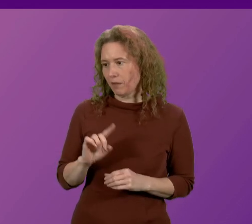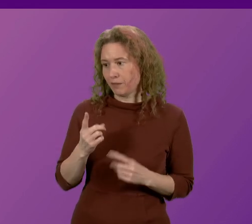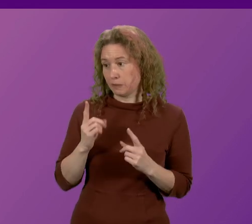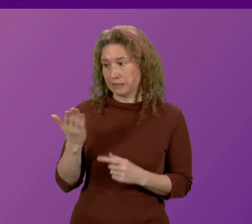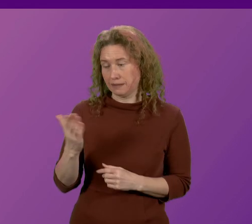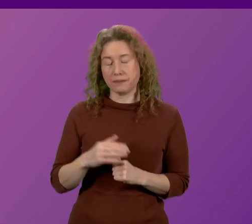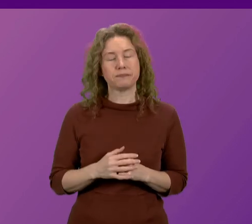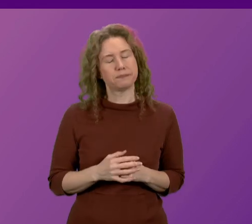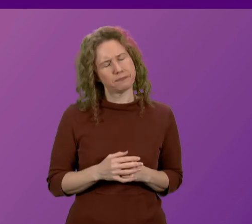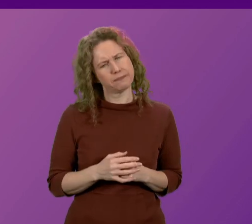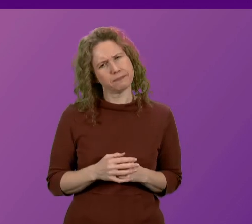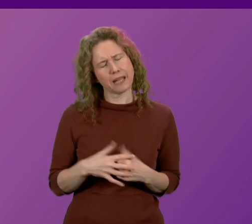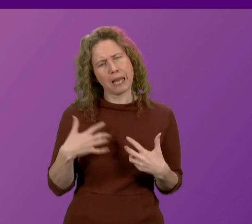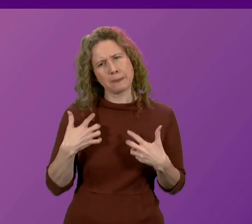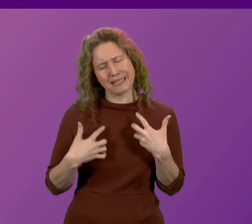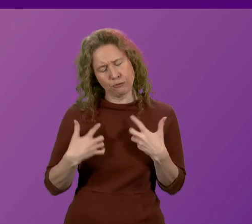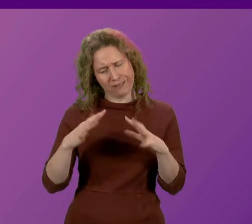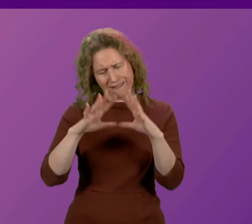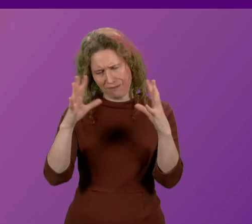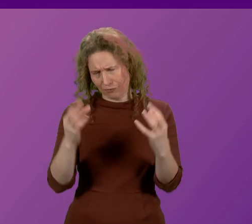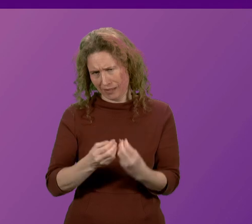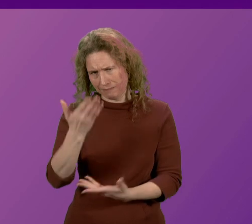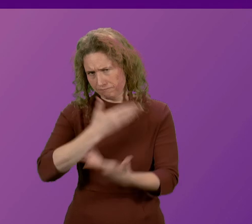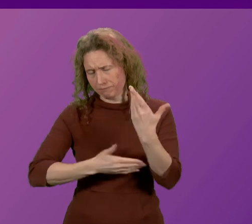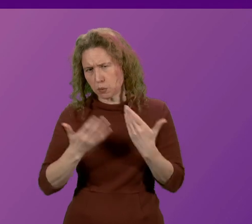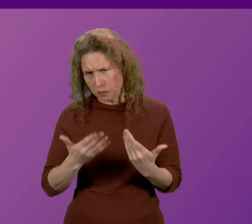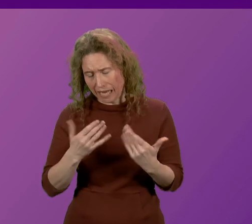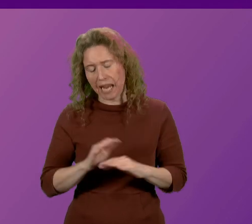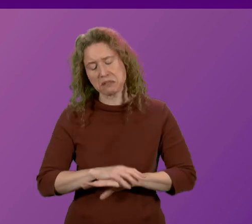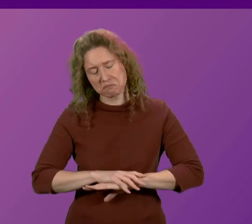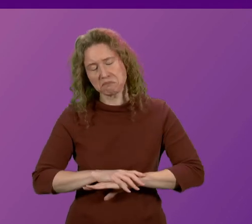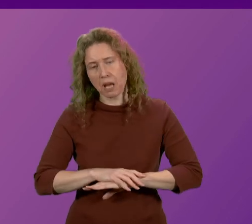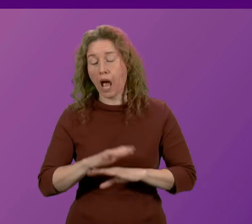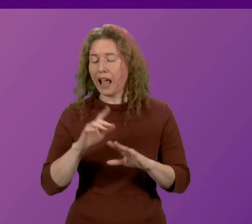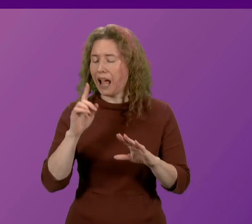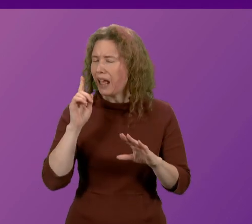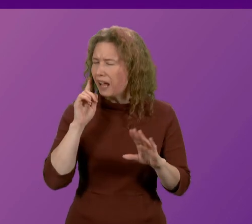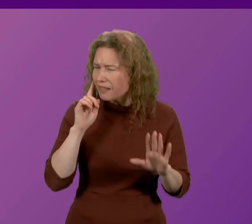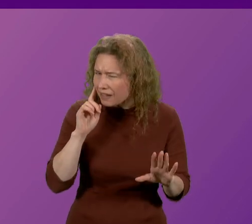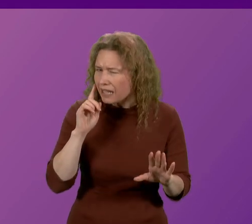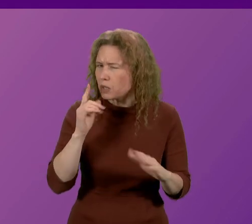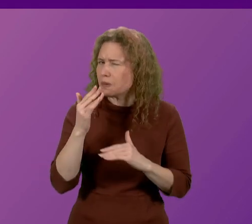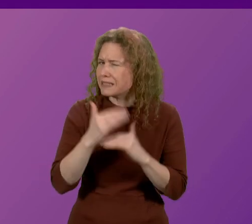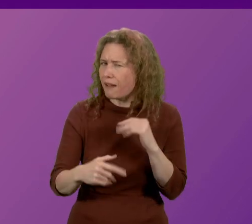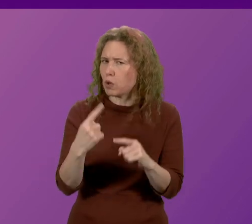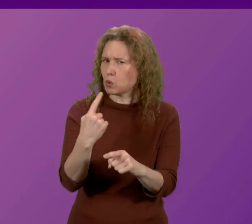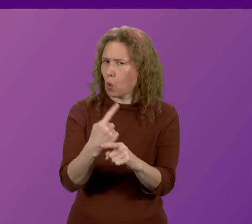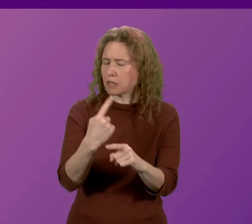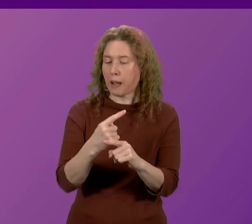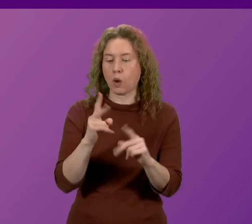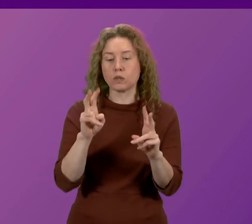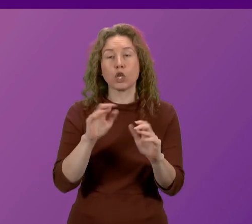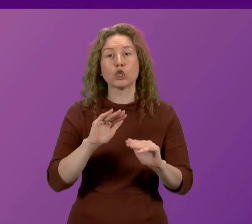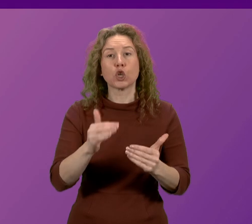I'm interested in all that Mr Sawa said today. Unless I misheard him, I don't think at any stage did he talk about service